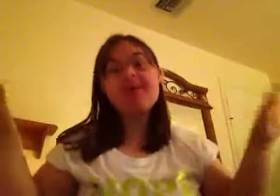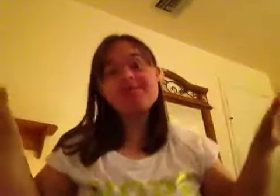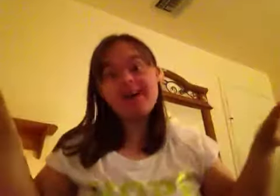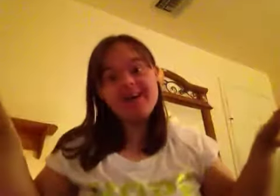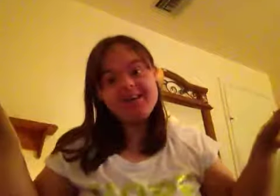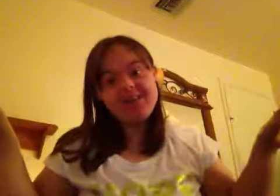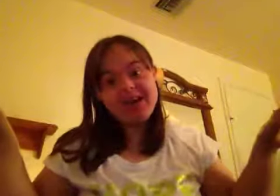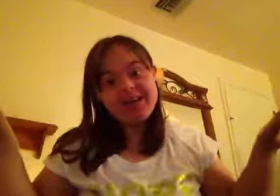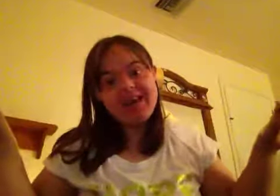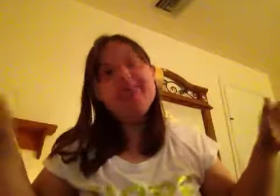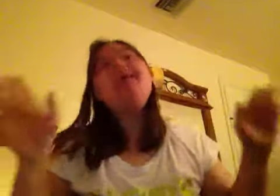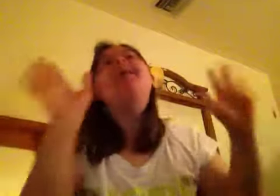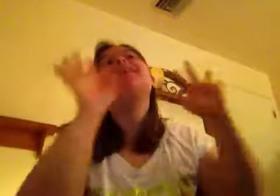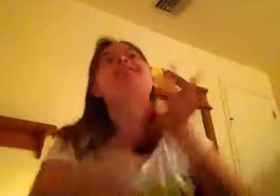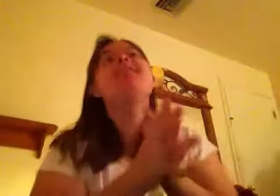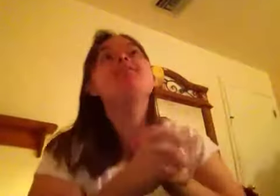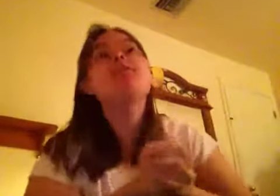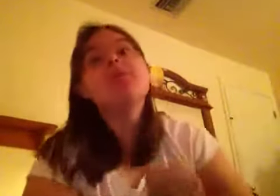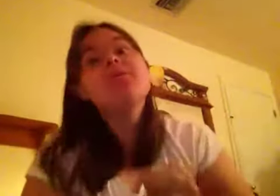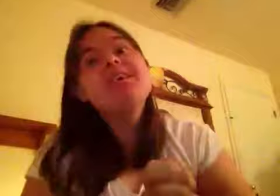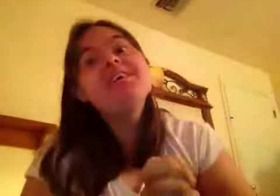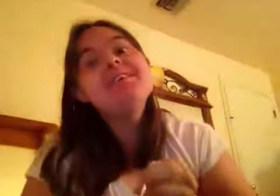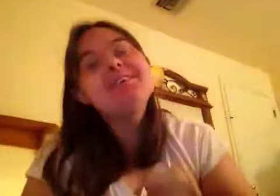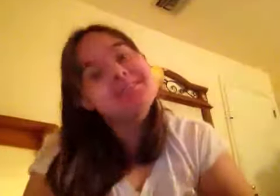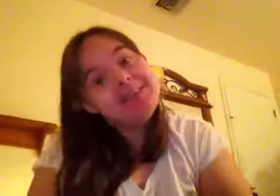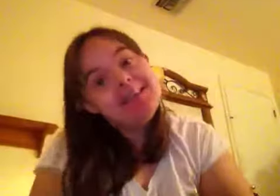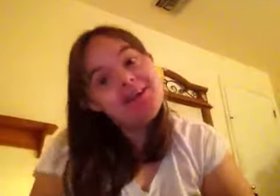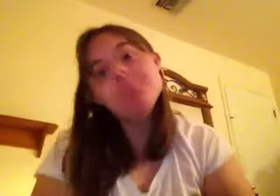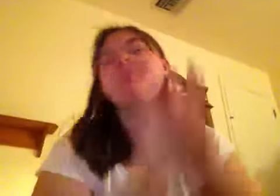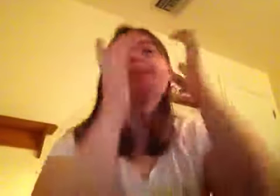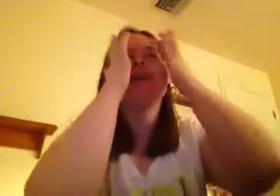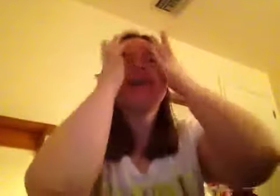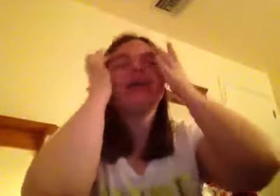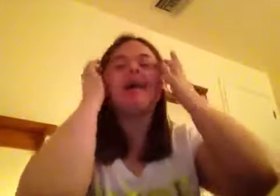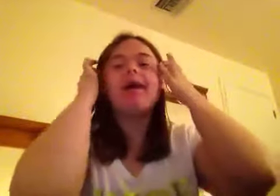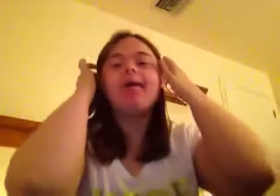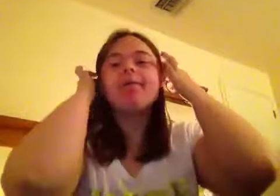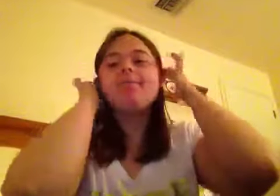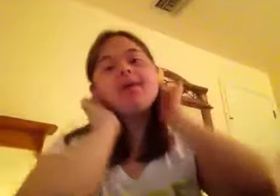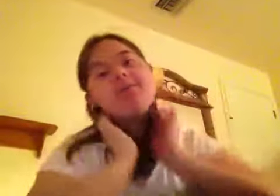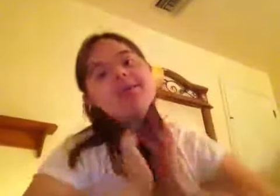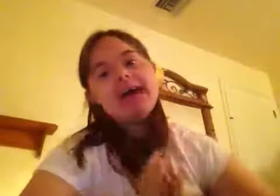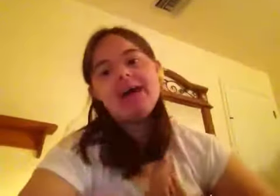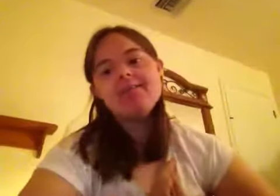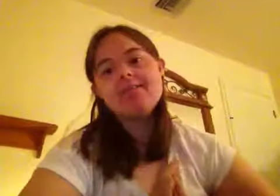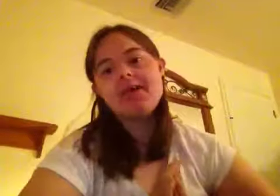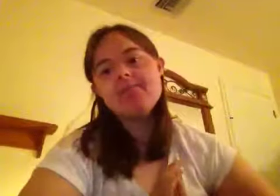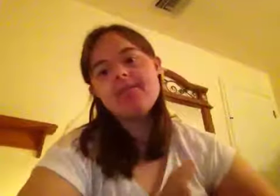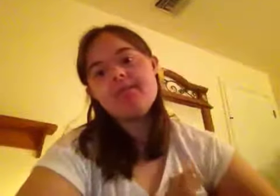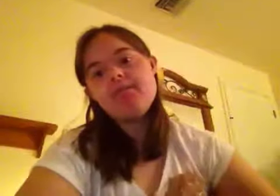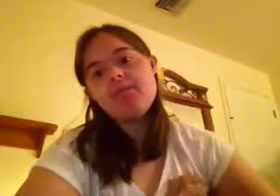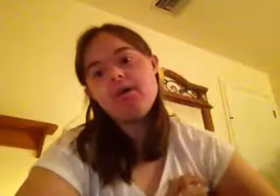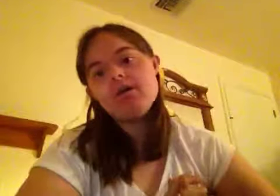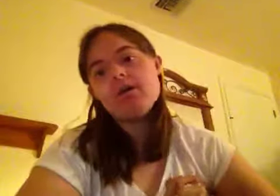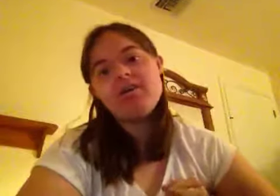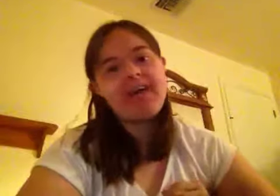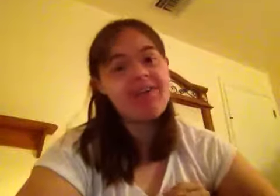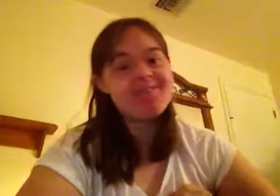big fan of you right now I love your movies that you did um they made me laugh and my favorite one is called camp